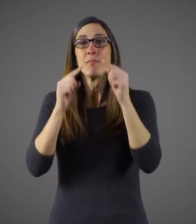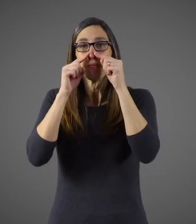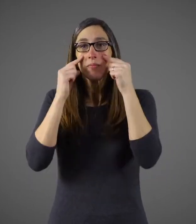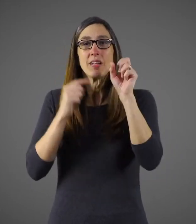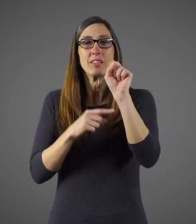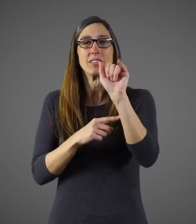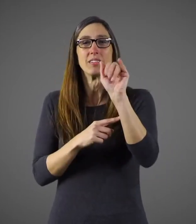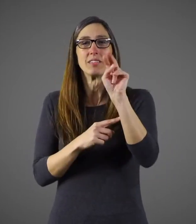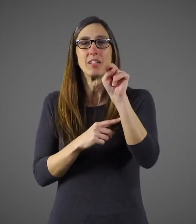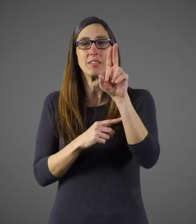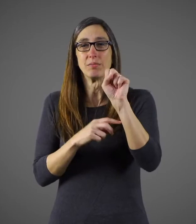Sinus problems.